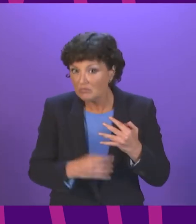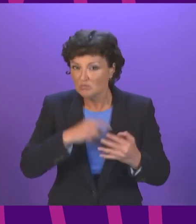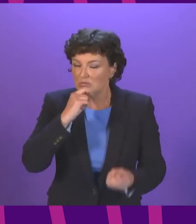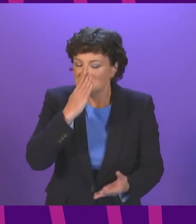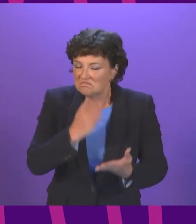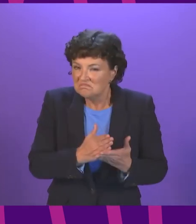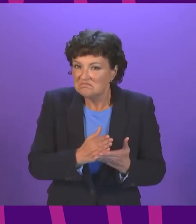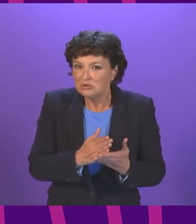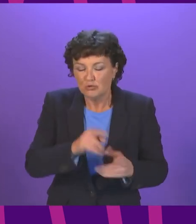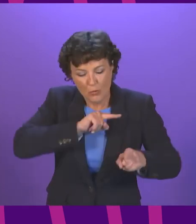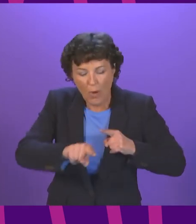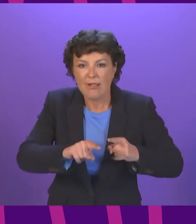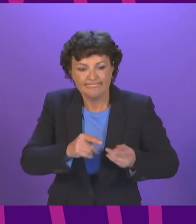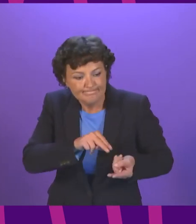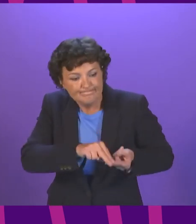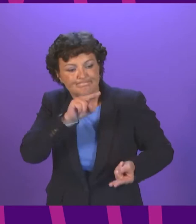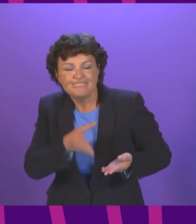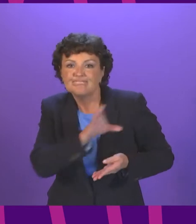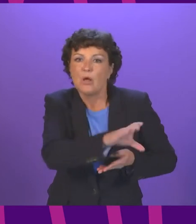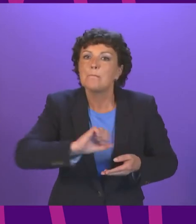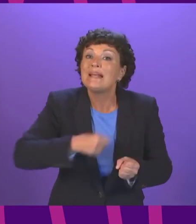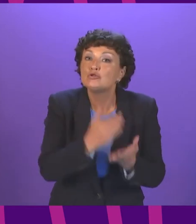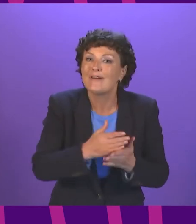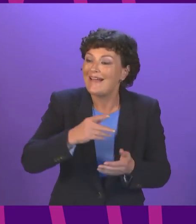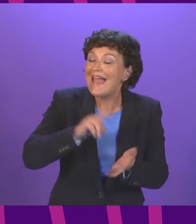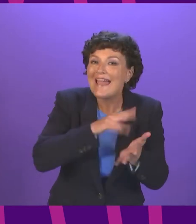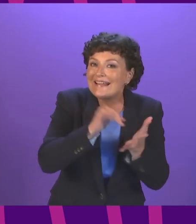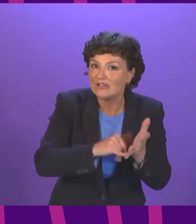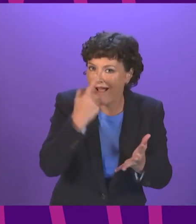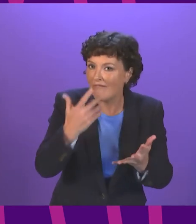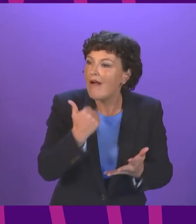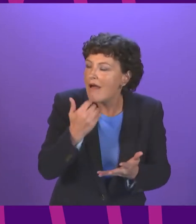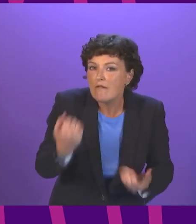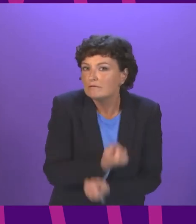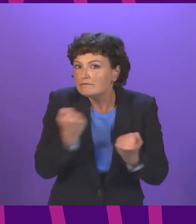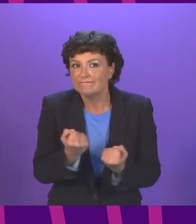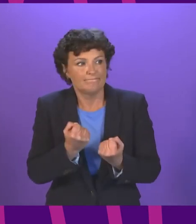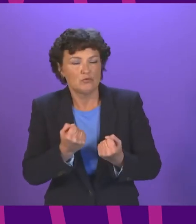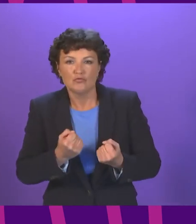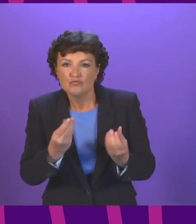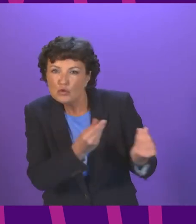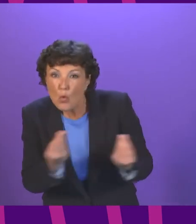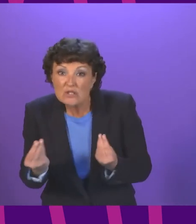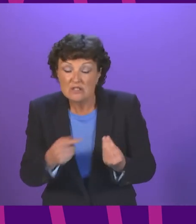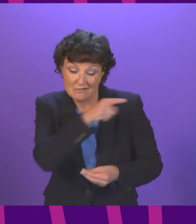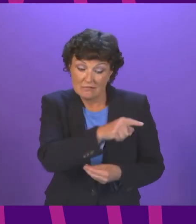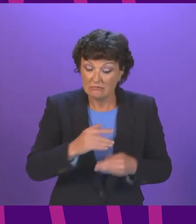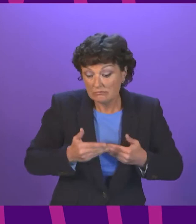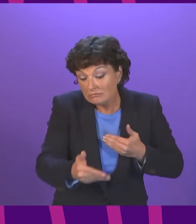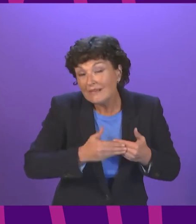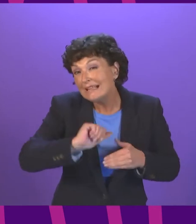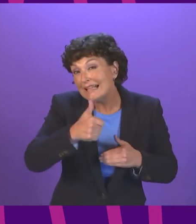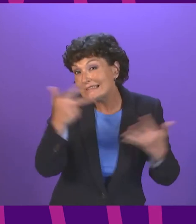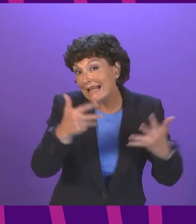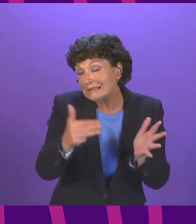we will substantially increase NHS capacity. In-patient and day-case capacity will increase by 10% over the next 18